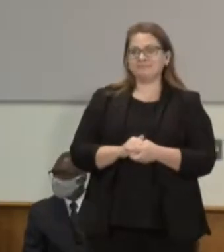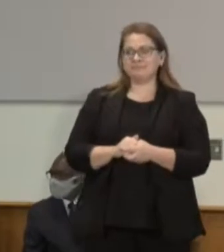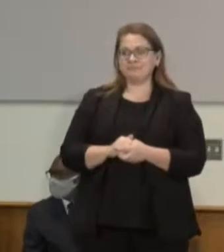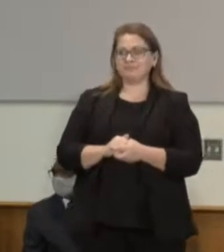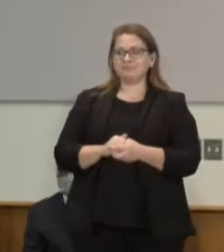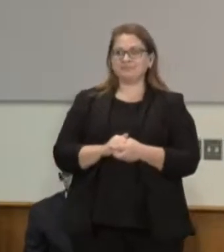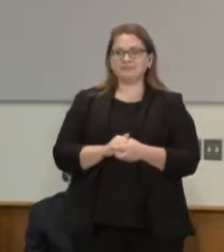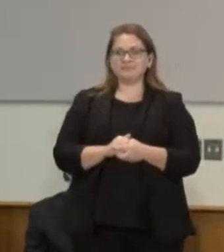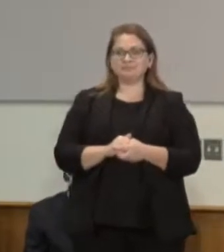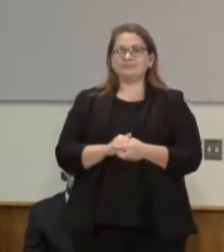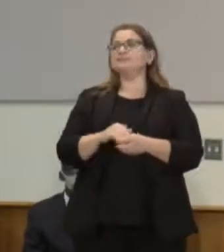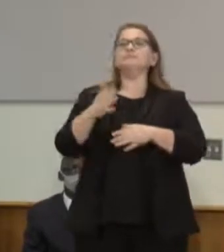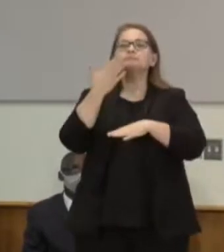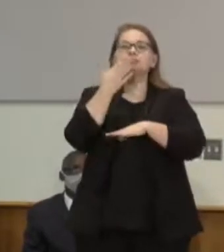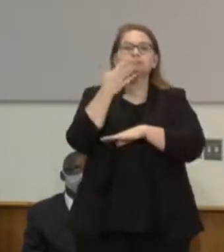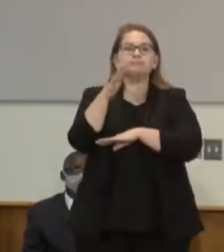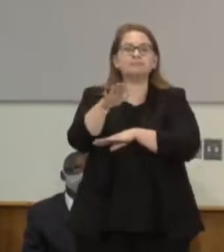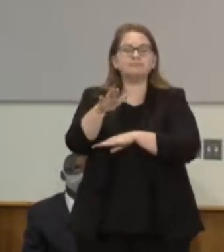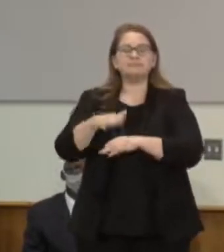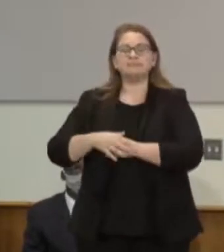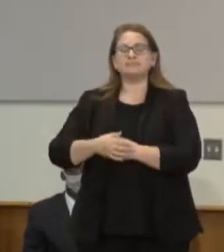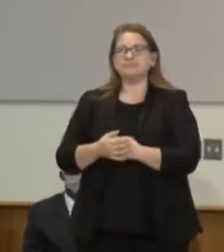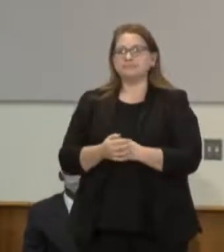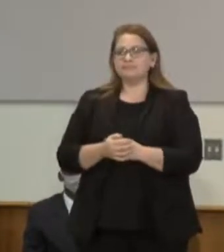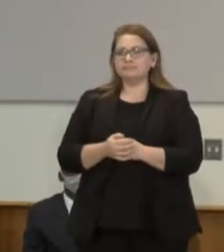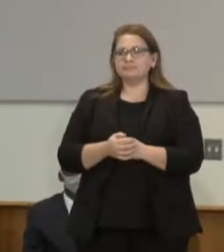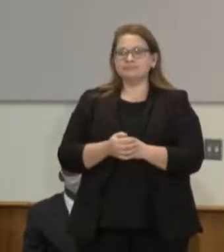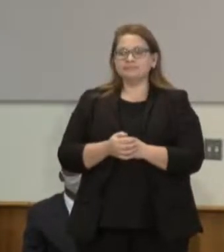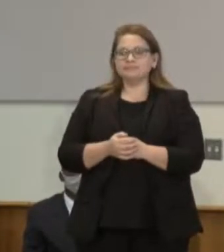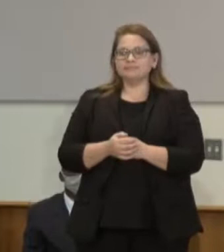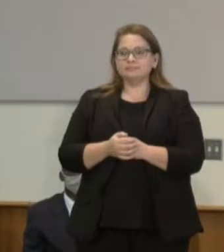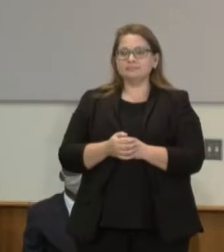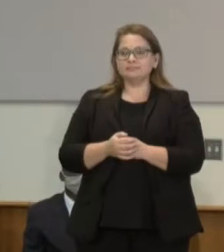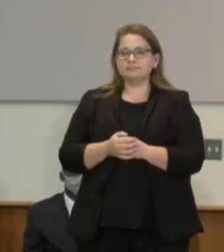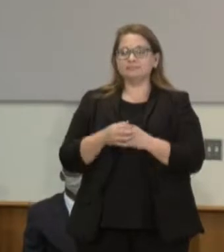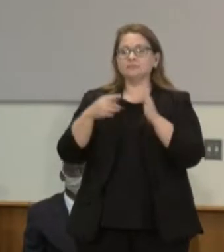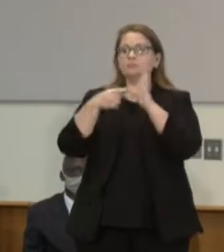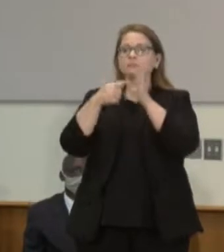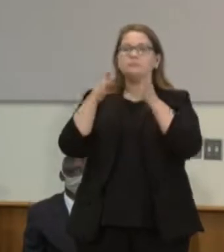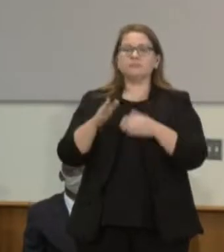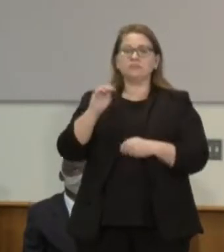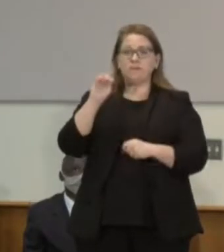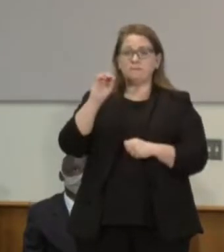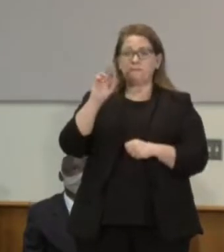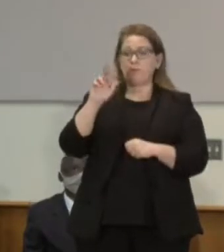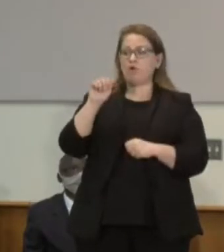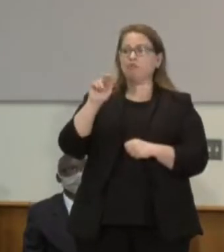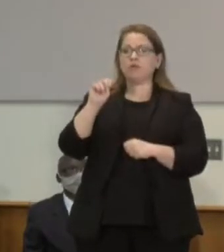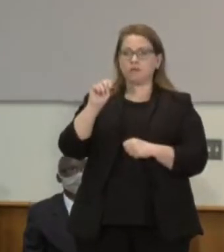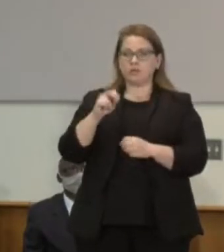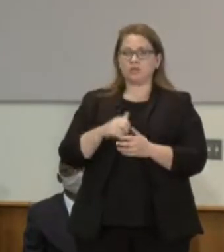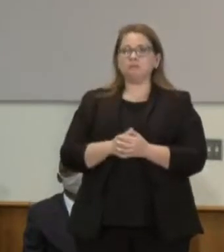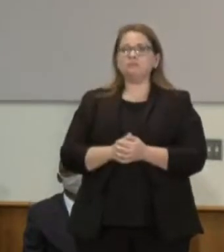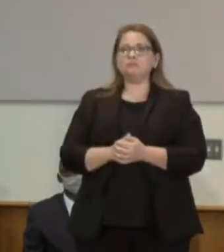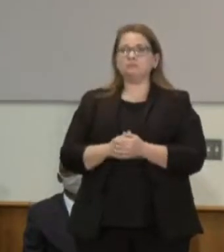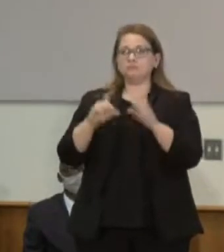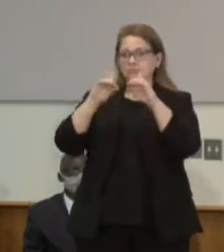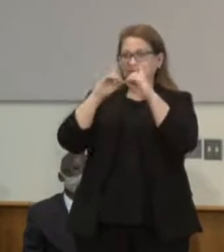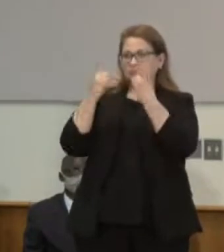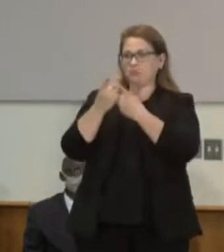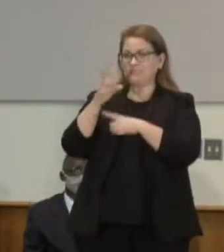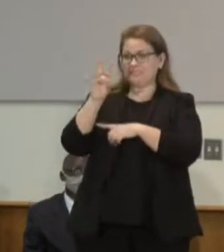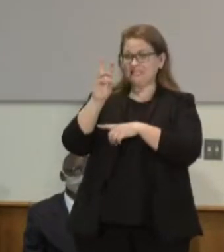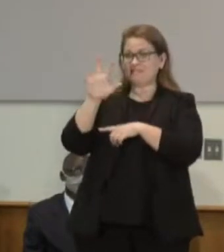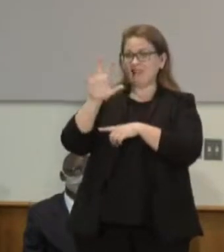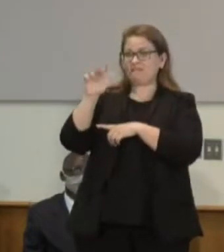Good afternoon, everyone. I'm Rena Moran, representing District 65A in St. Paul. I